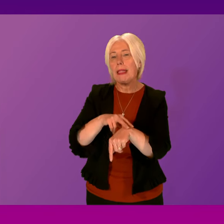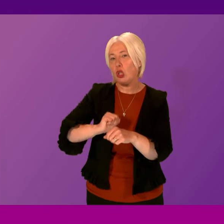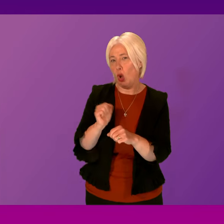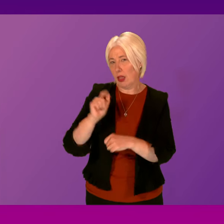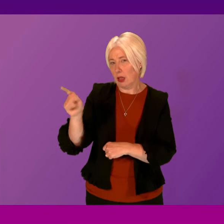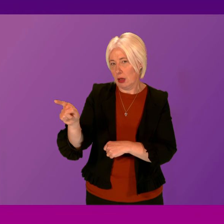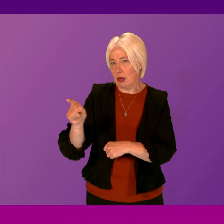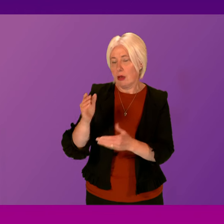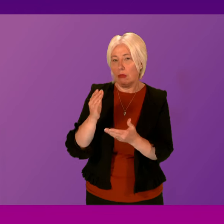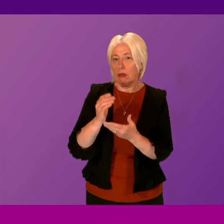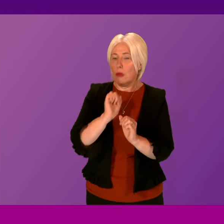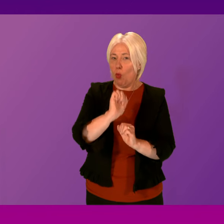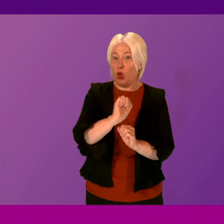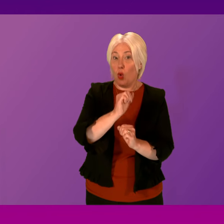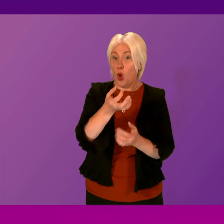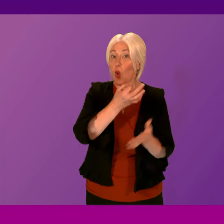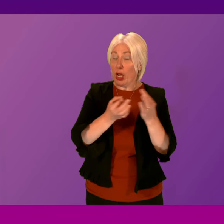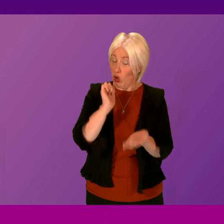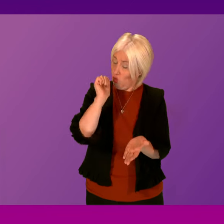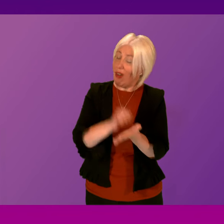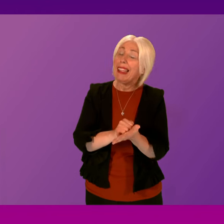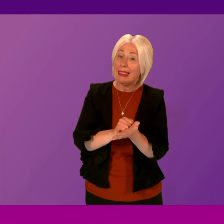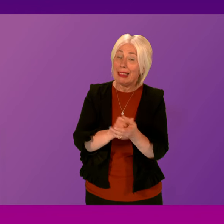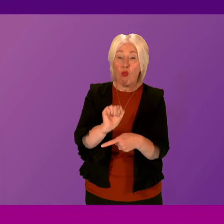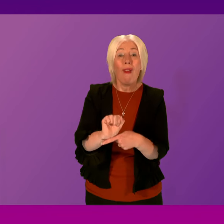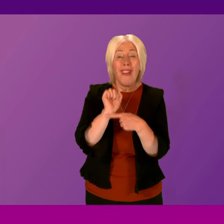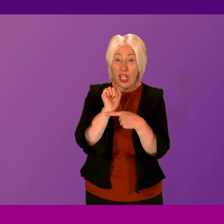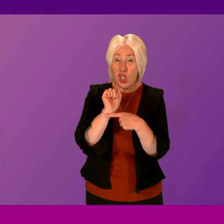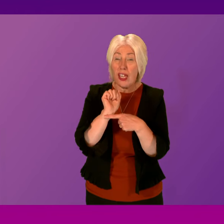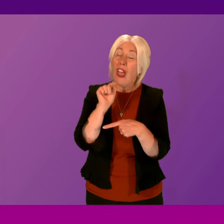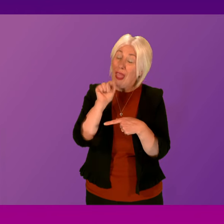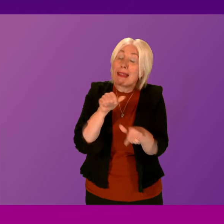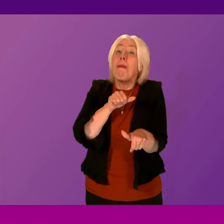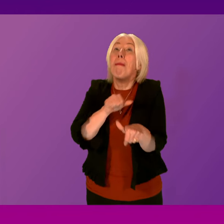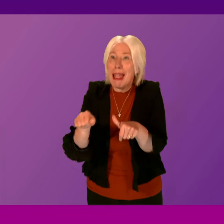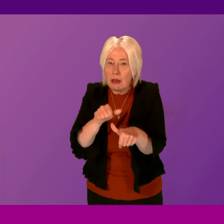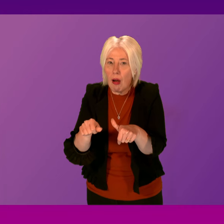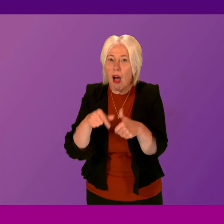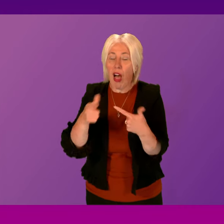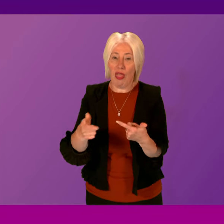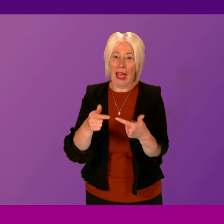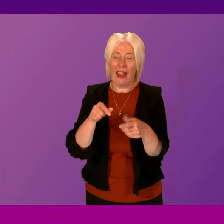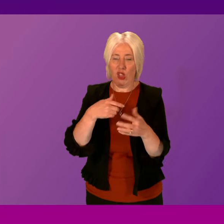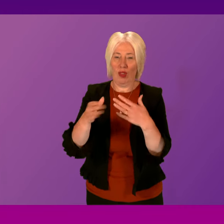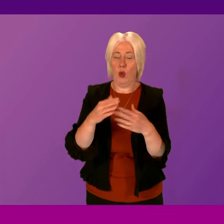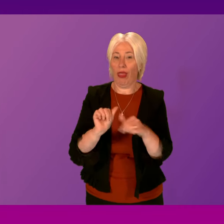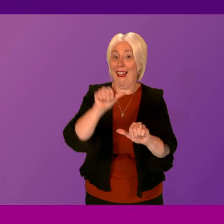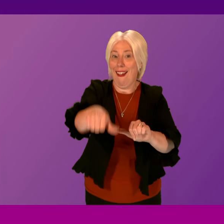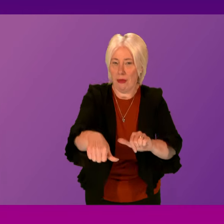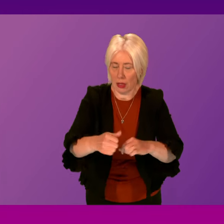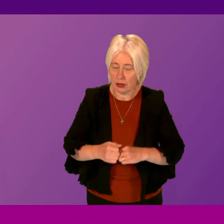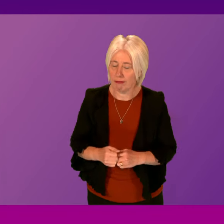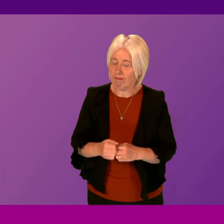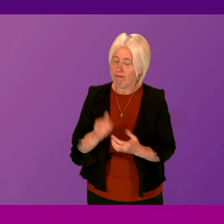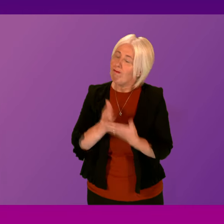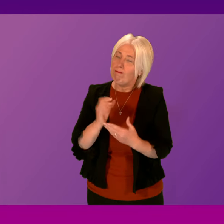of Polly McNeil's question. She's absolutely right. Prevention is far better than cure and it's so important